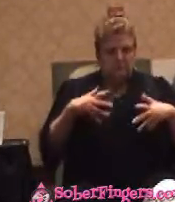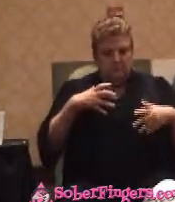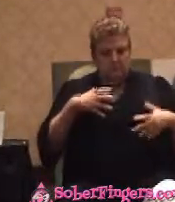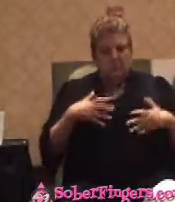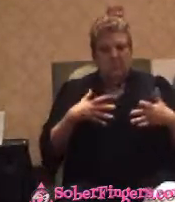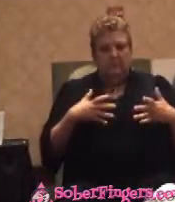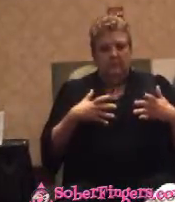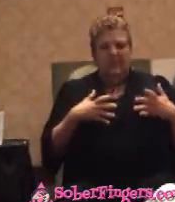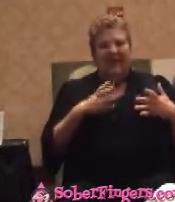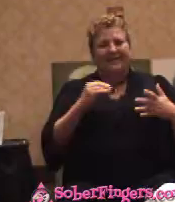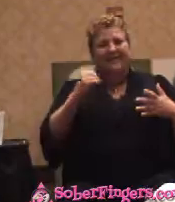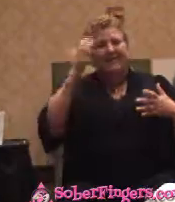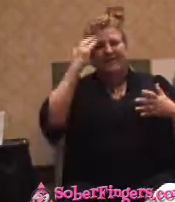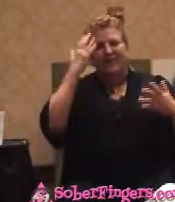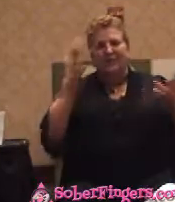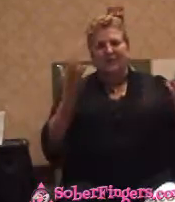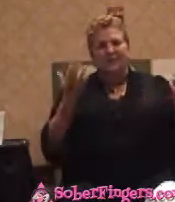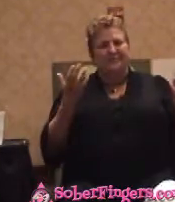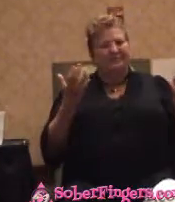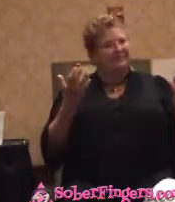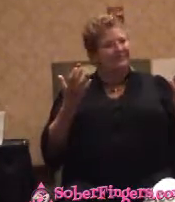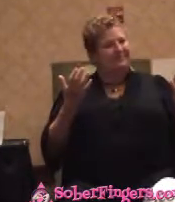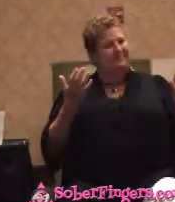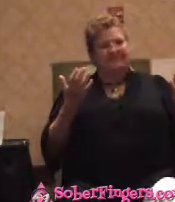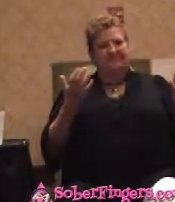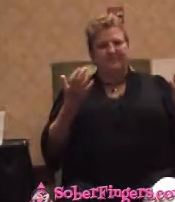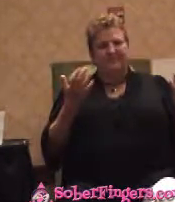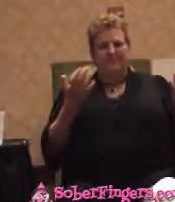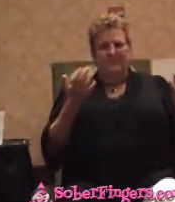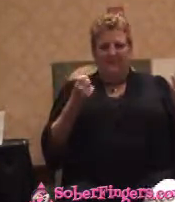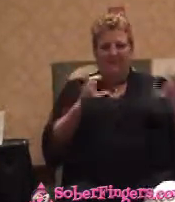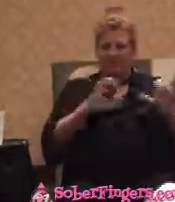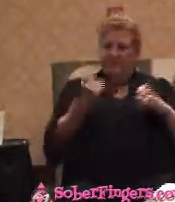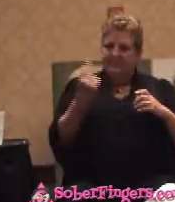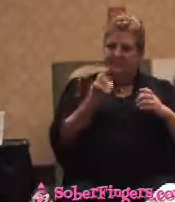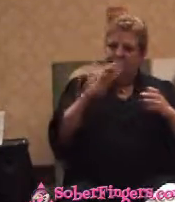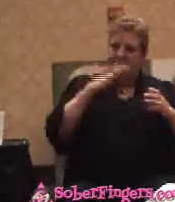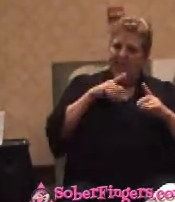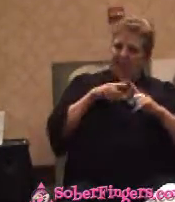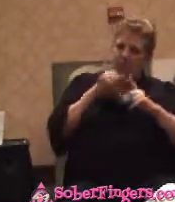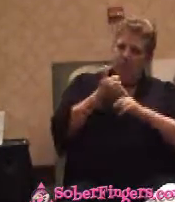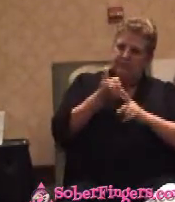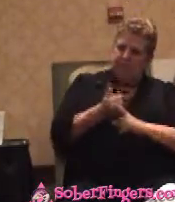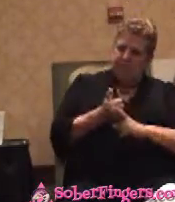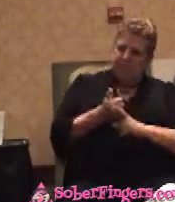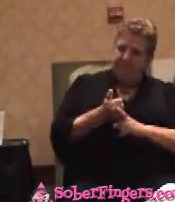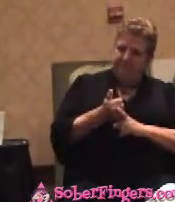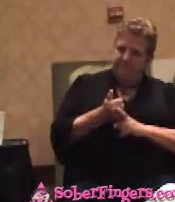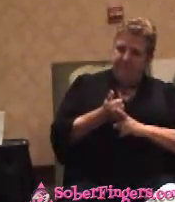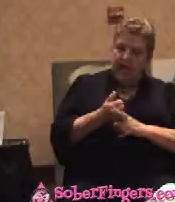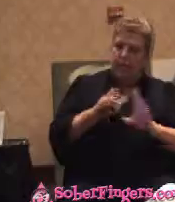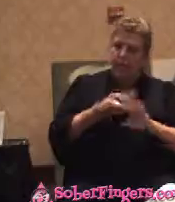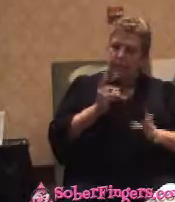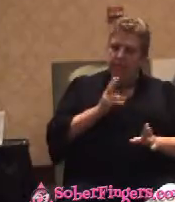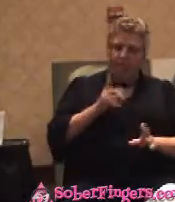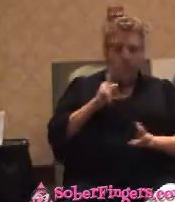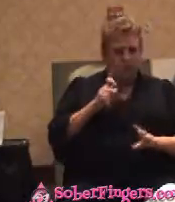And, you know, you're doing something bad for yourself and you quit. It ought to get easier. But I couldn't sleep. I was supposed to know that. said, I